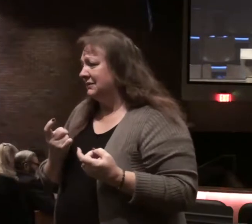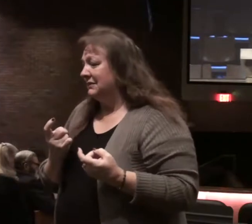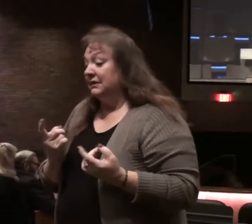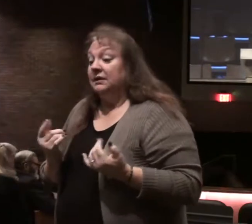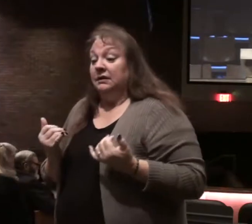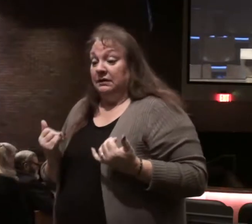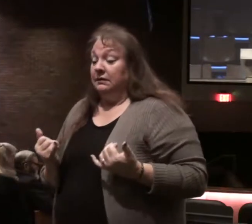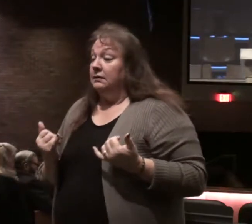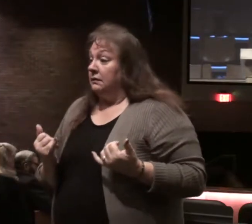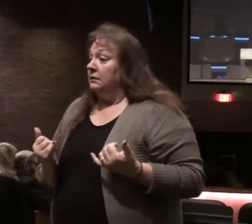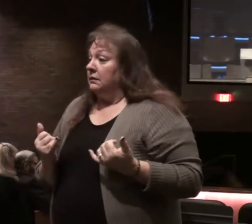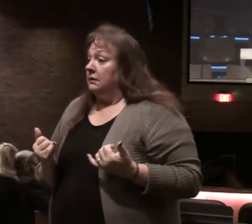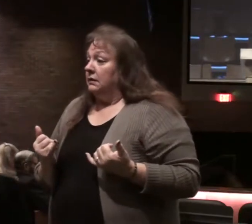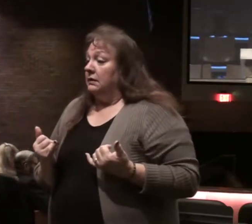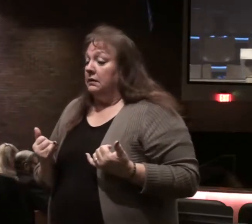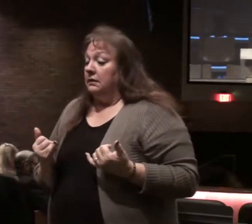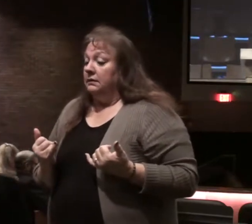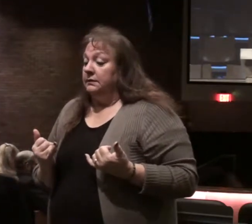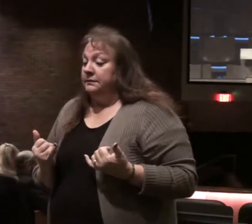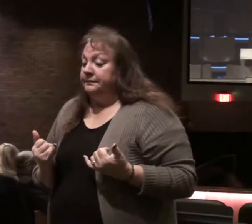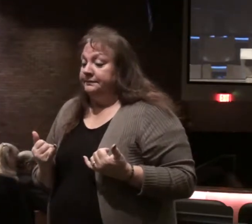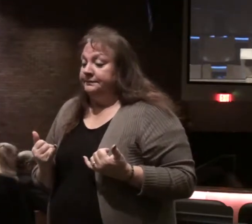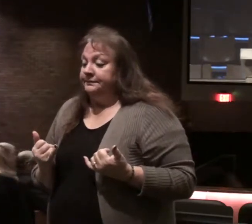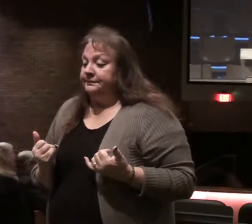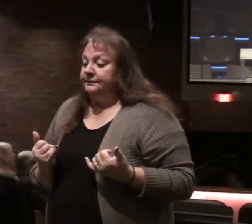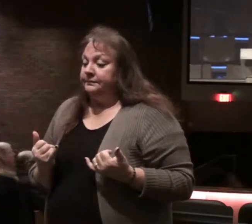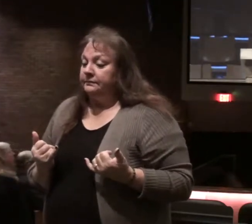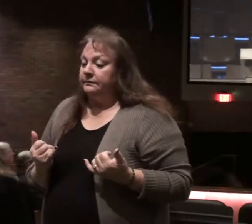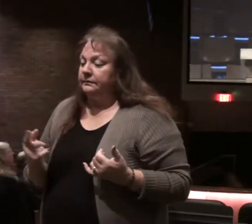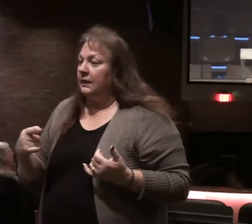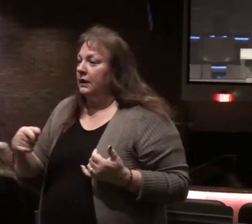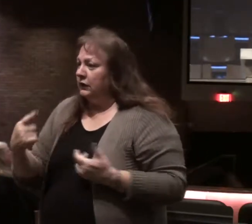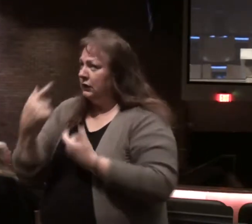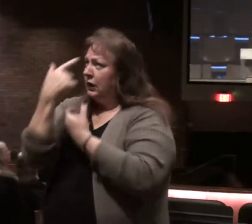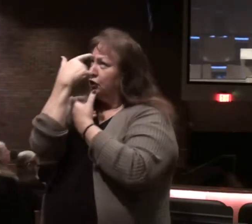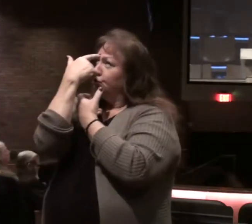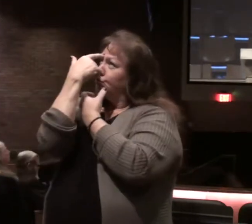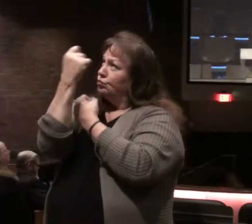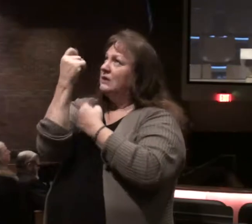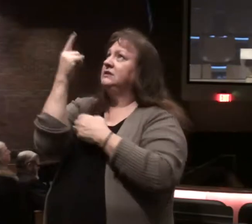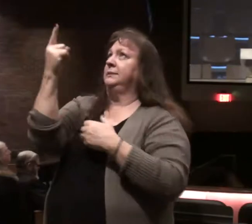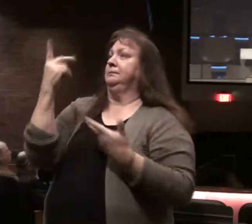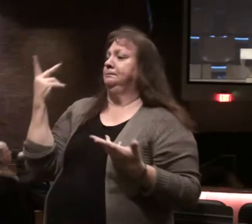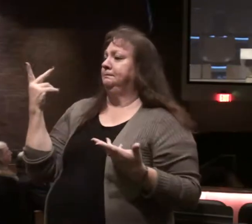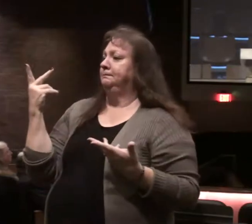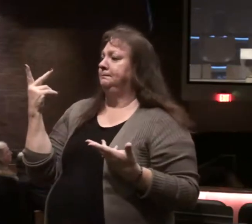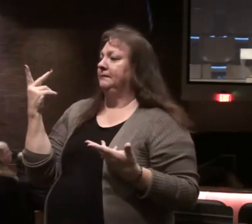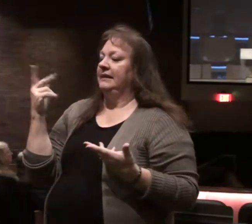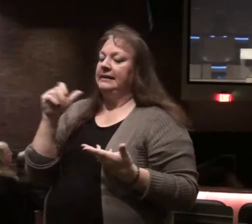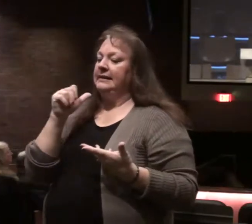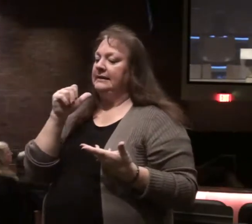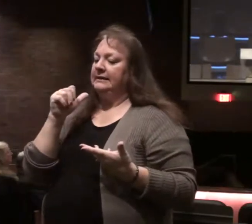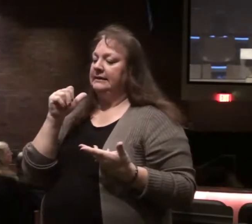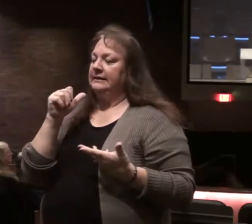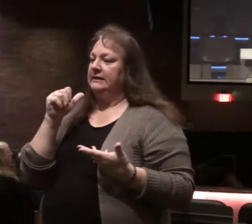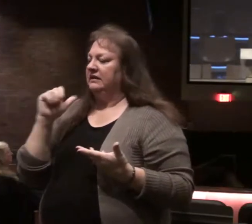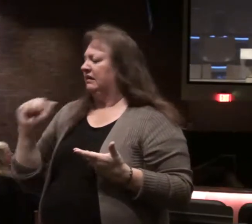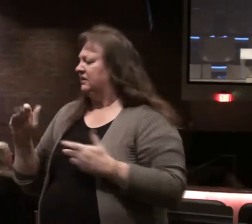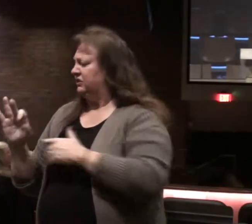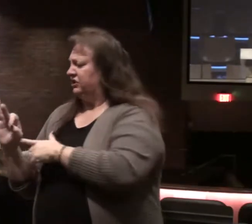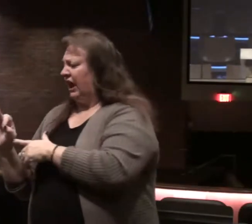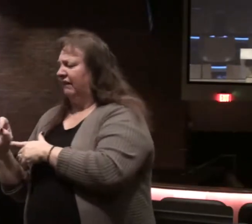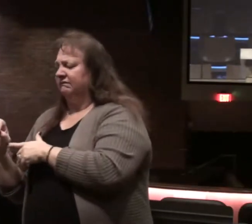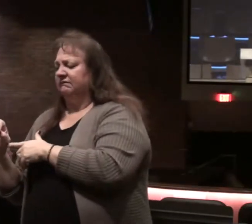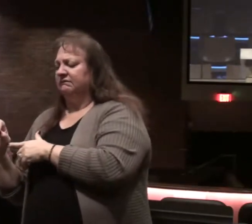now many verses in the scripture say you trust in him not how's a piece of chaff